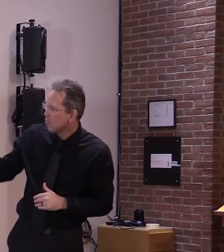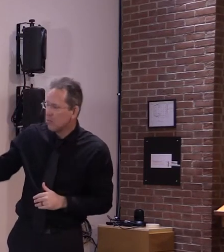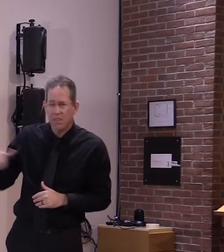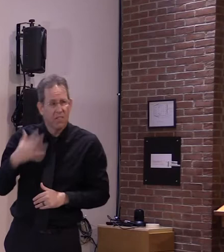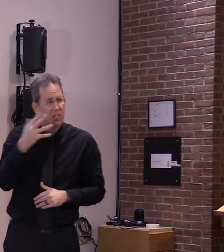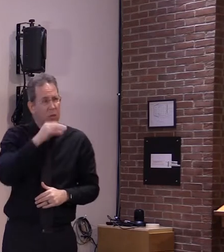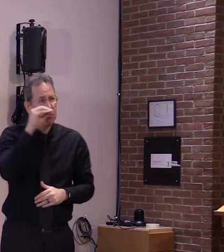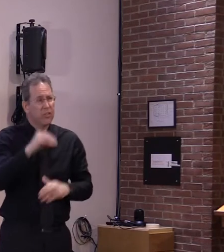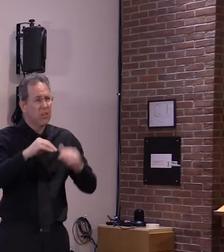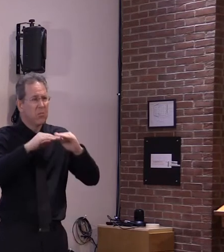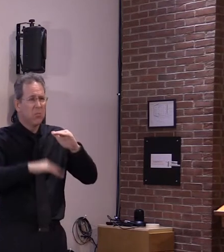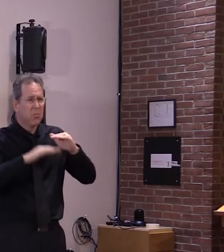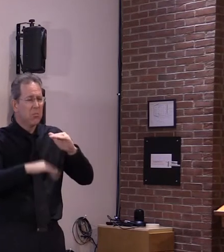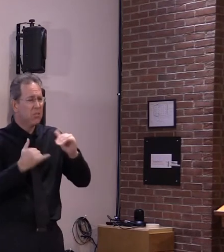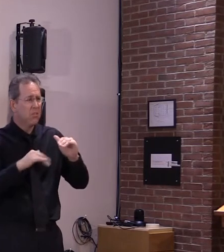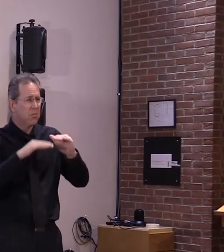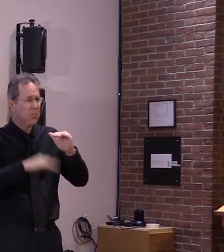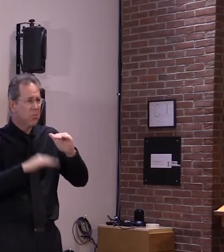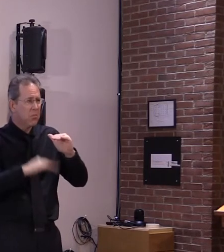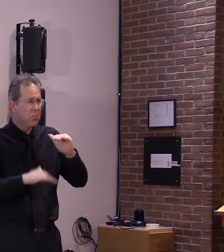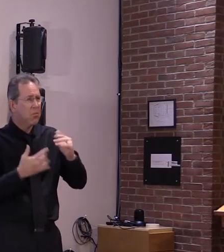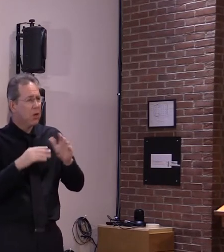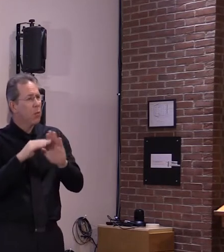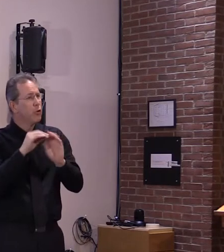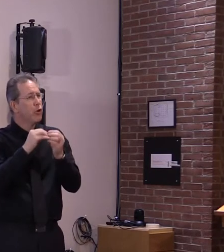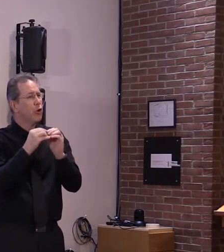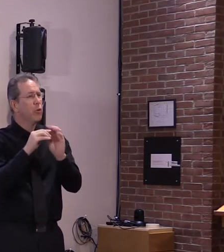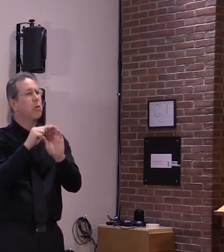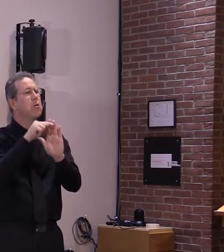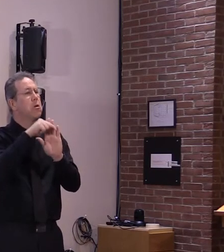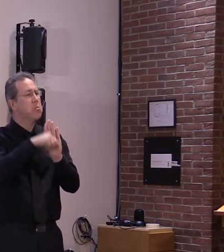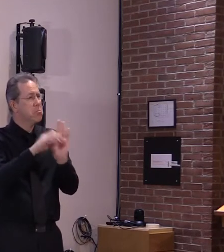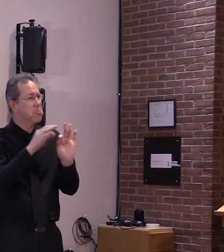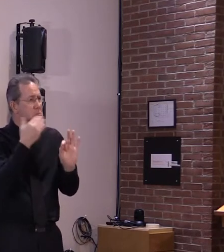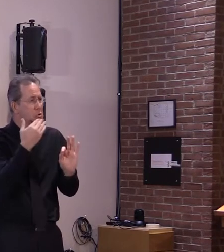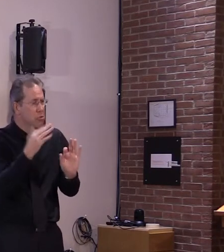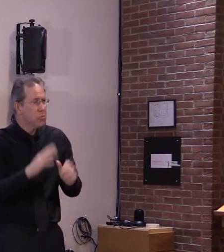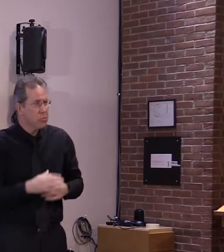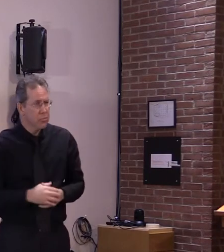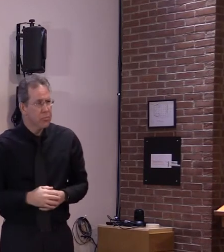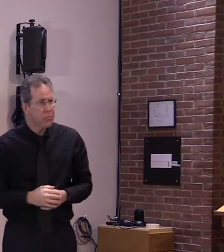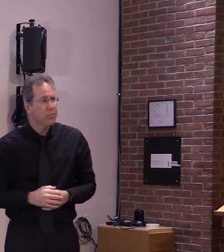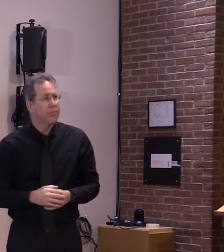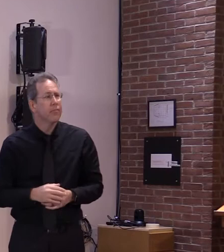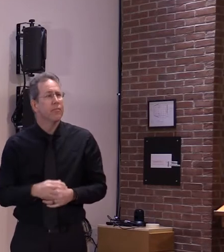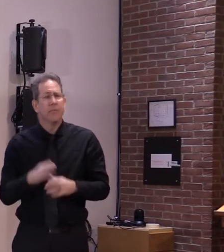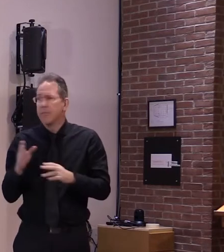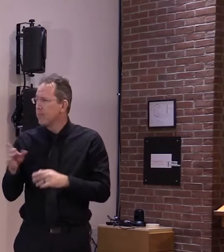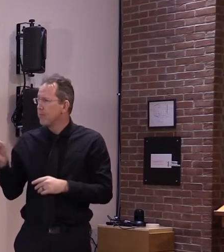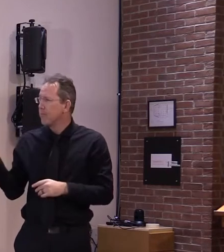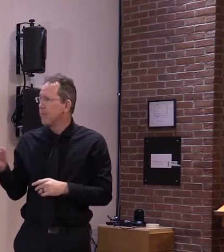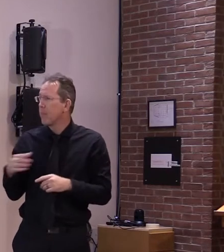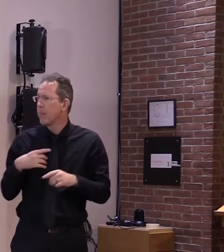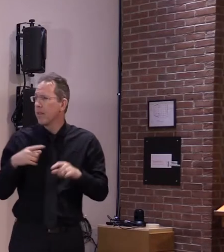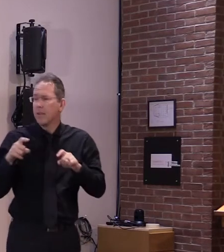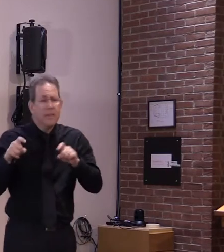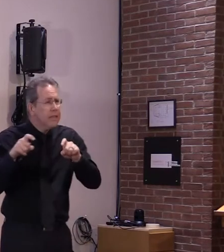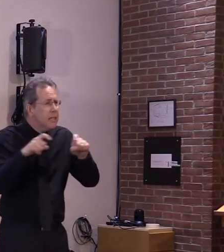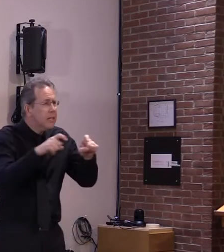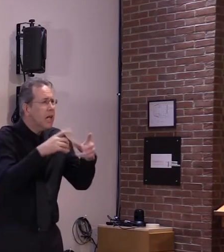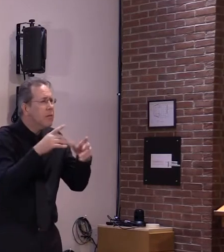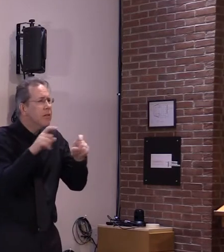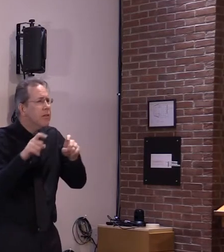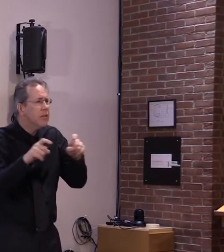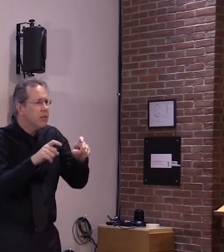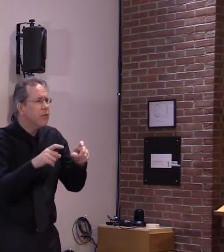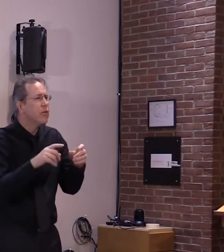gone in the opposite direction it's actually declined and our positivity rate has similarly leveled out just as